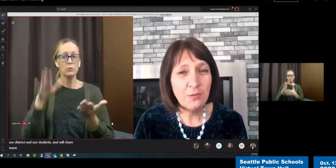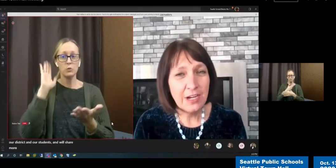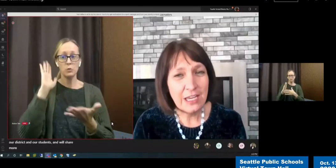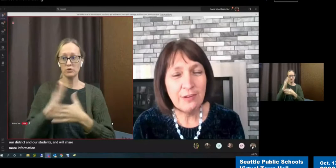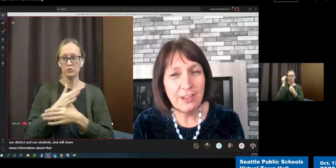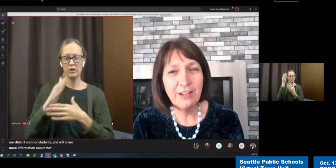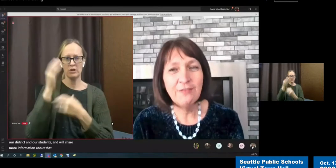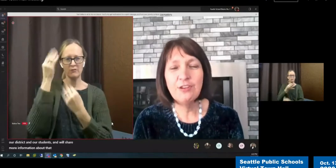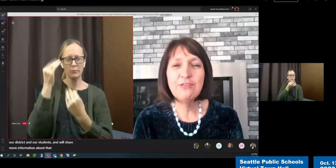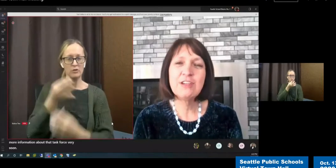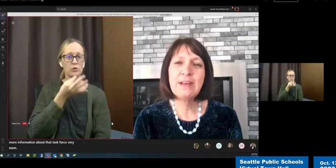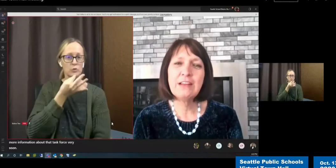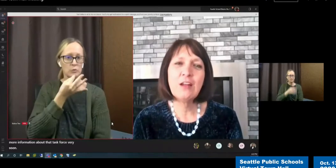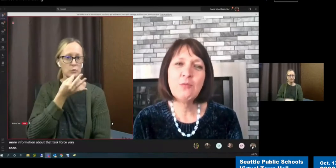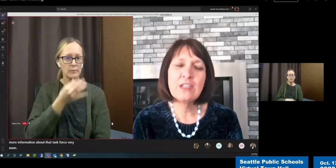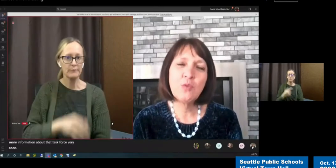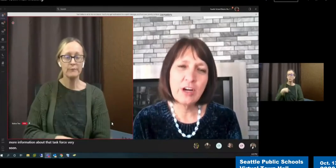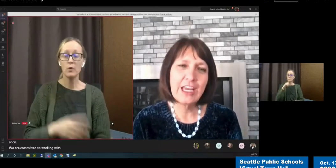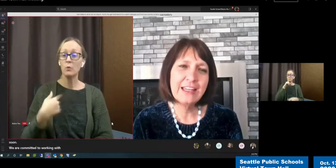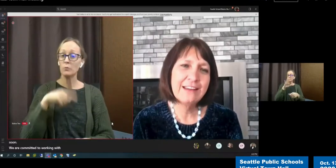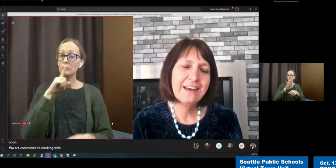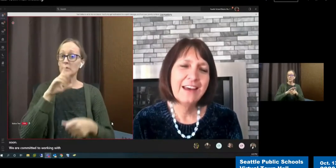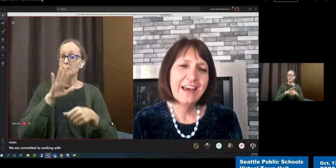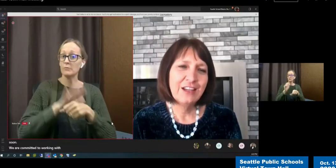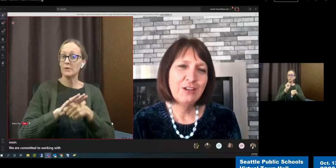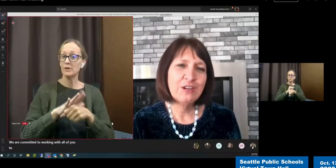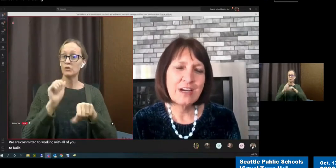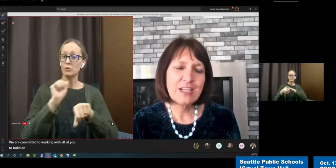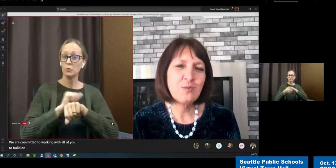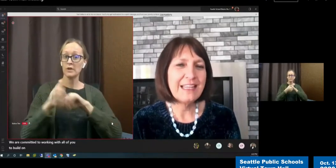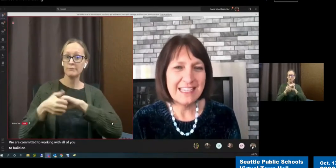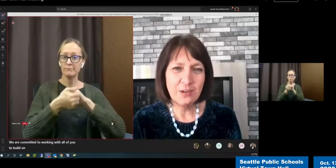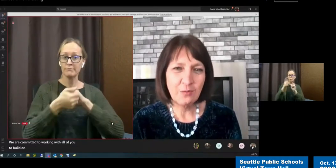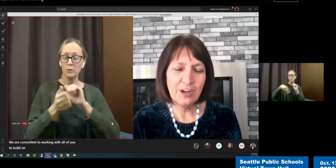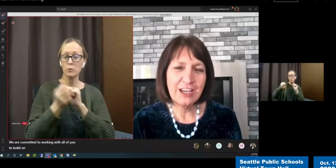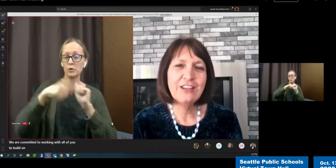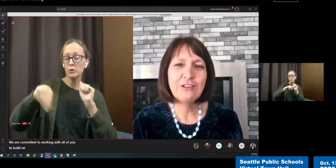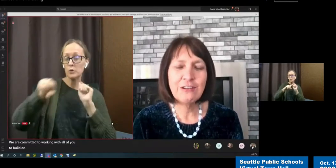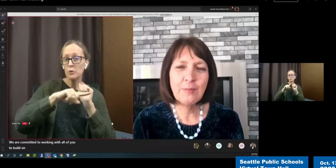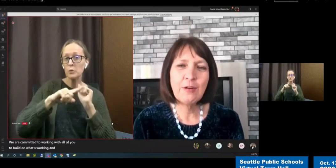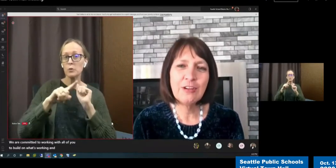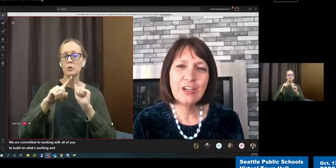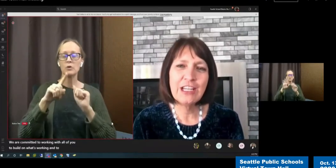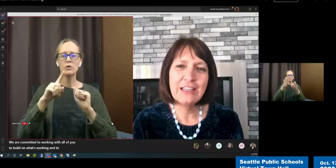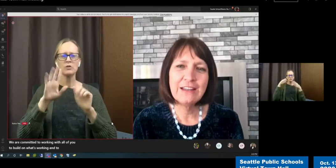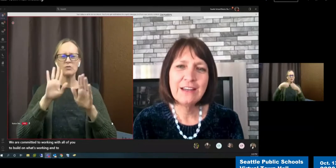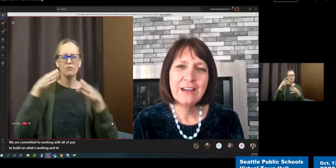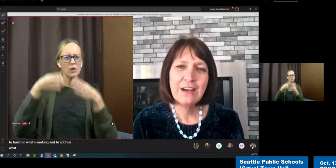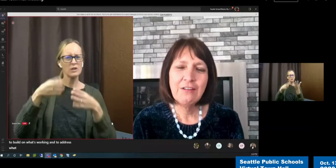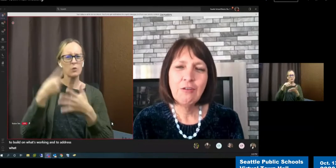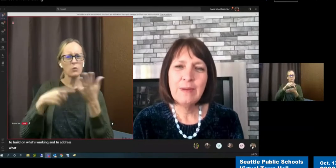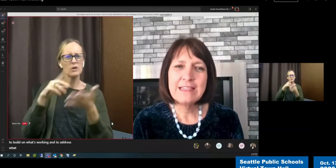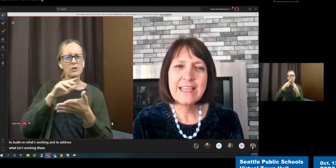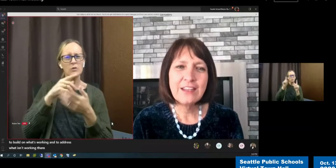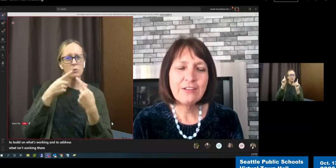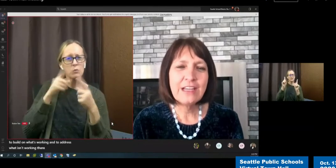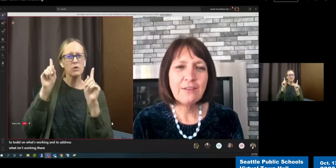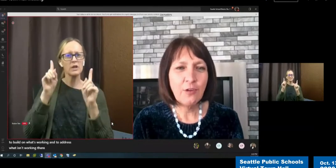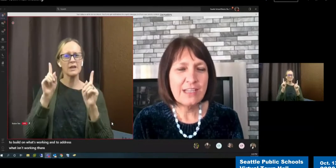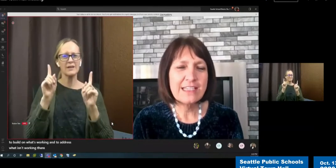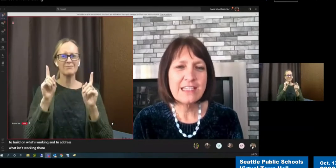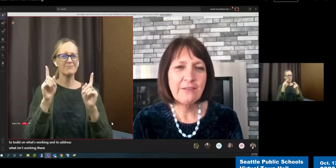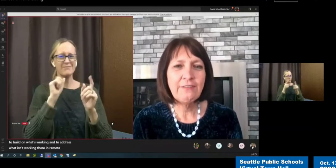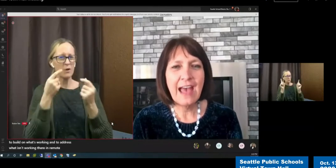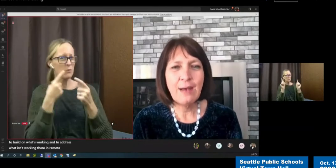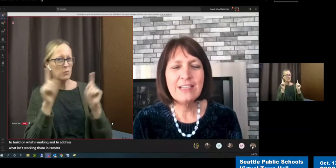to working with all of you to build on what's working and to address what isn't working during remote learning. We'll be centering the